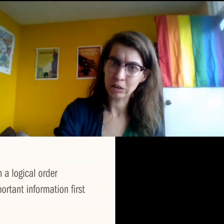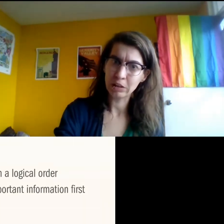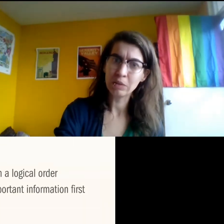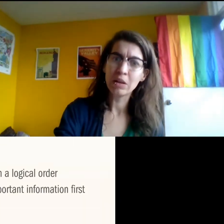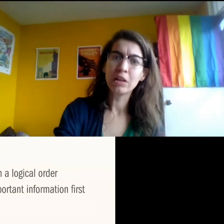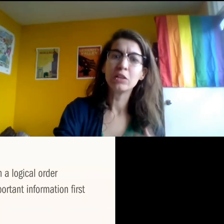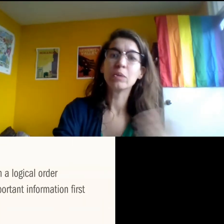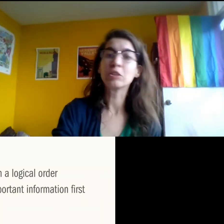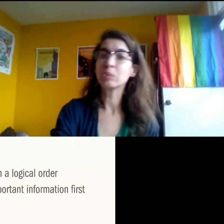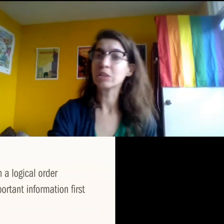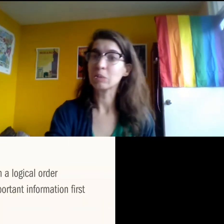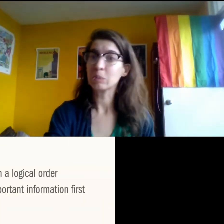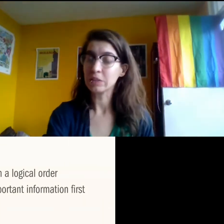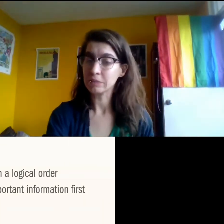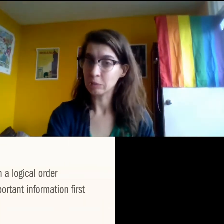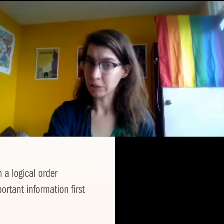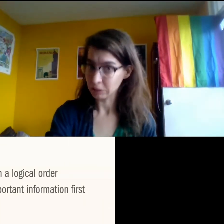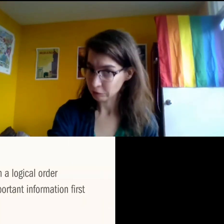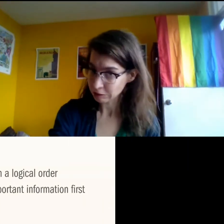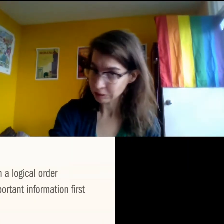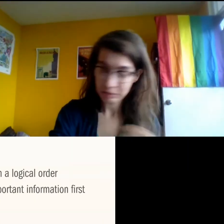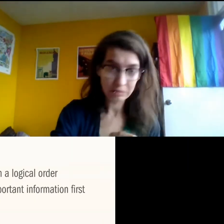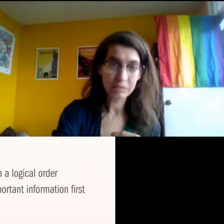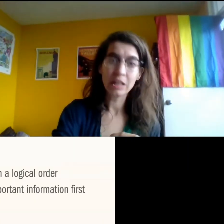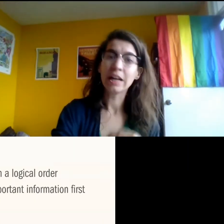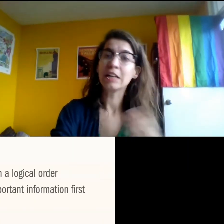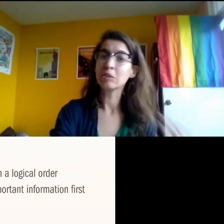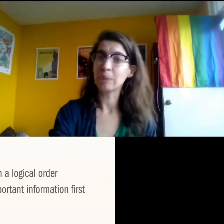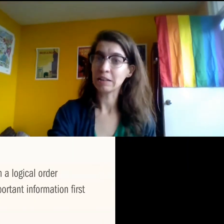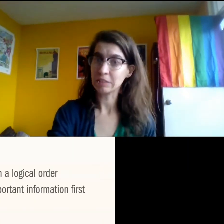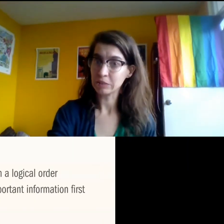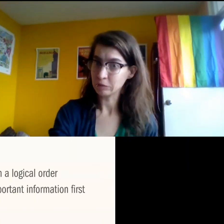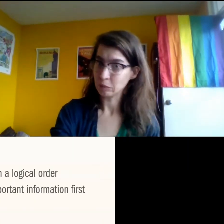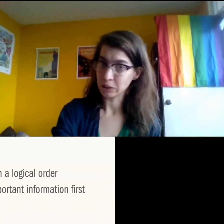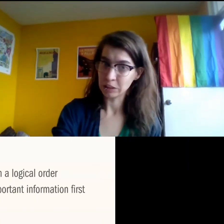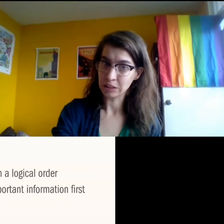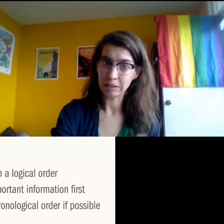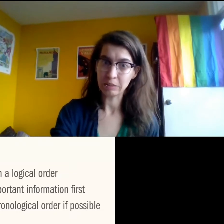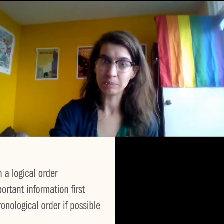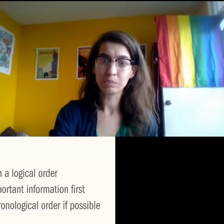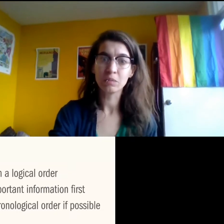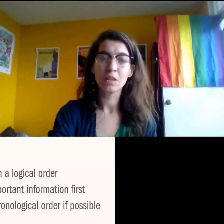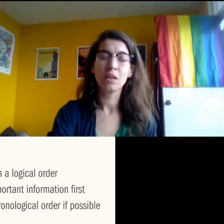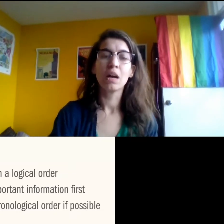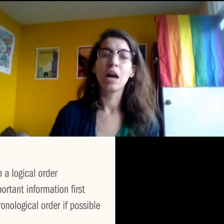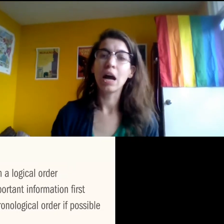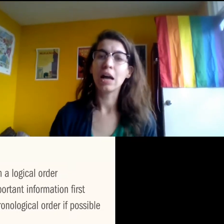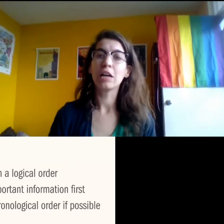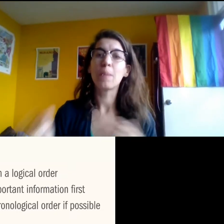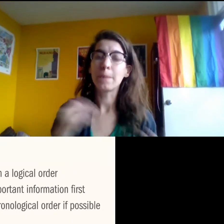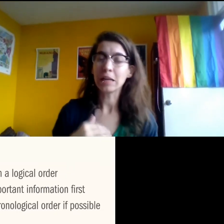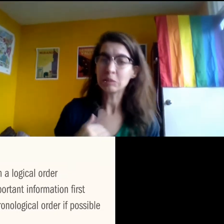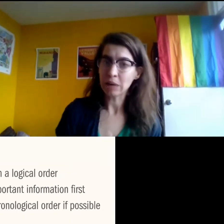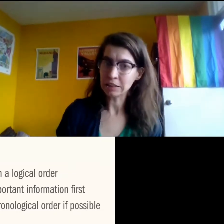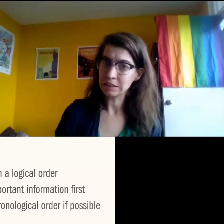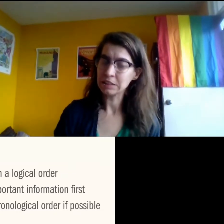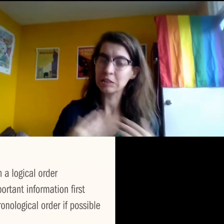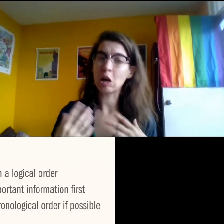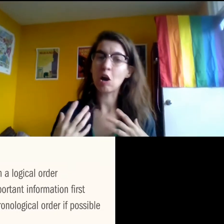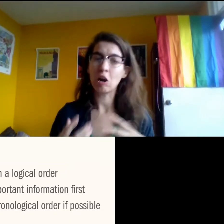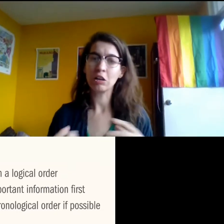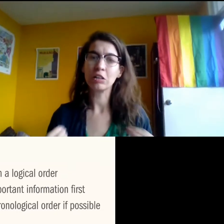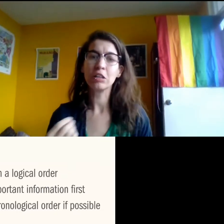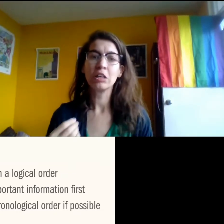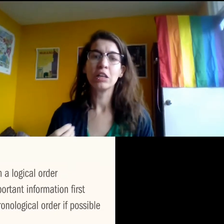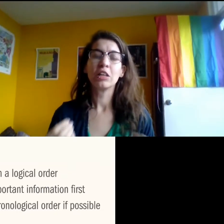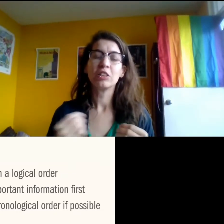kind of order, you want to put your important information first and your background information later, uh, best practices